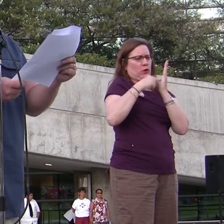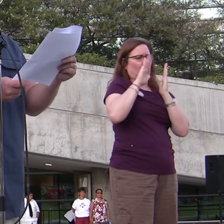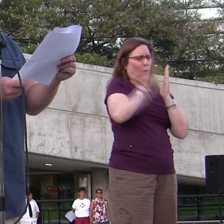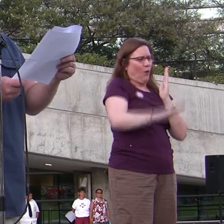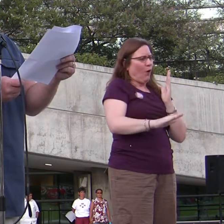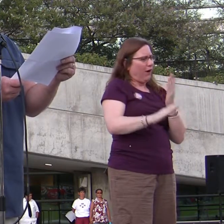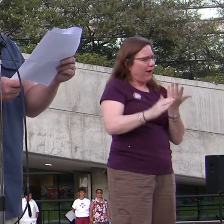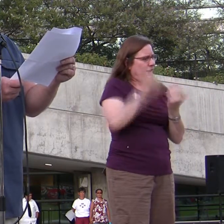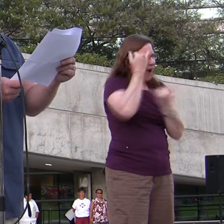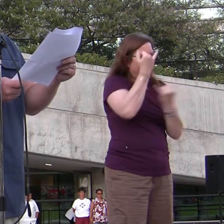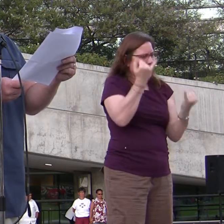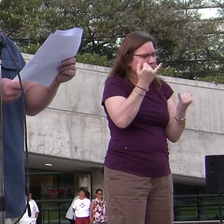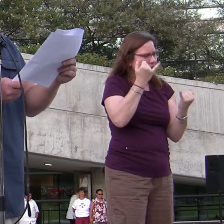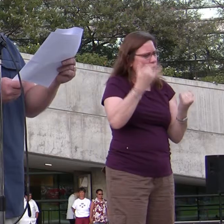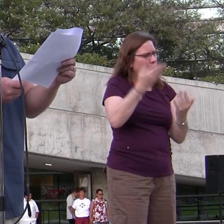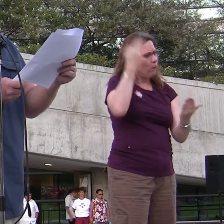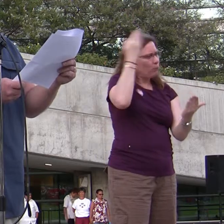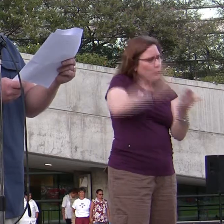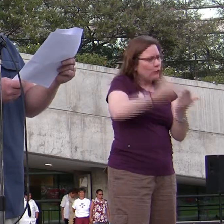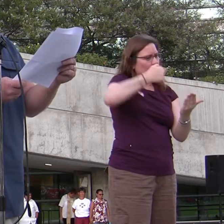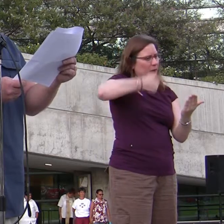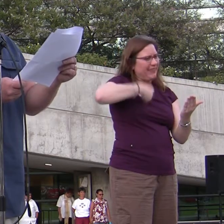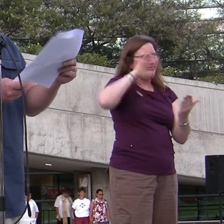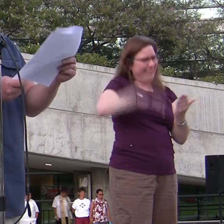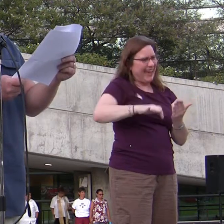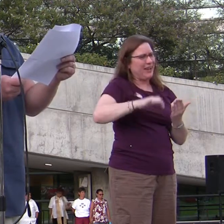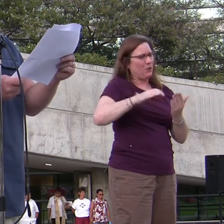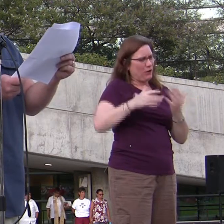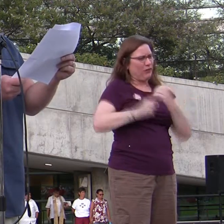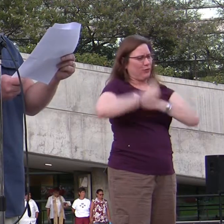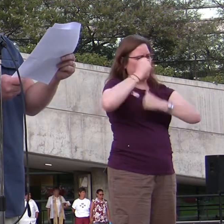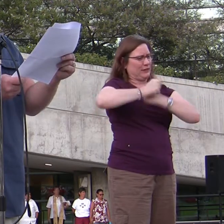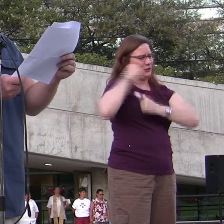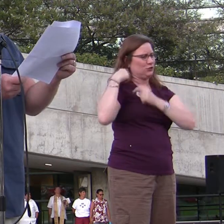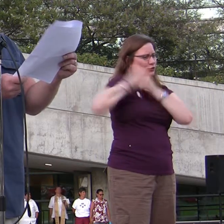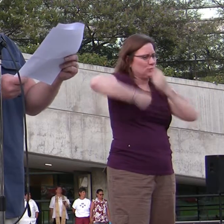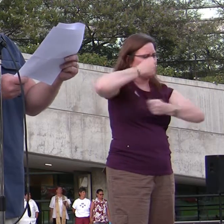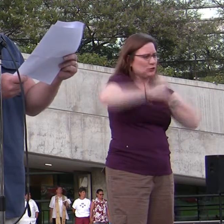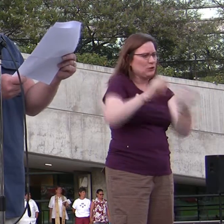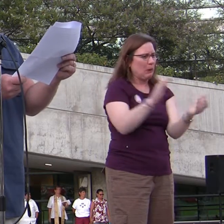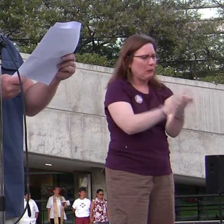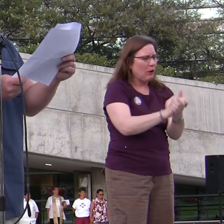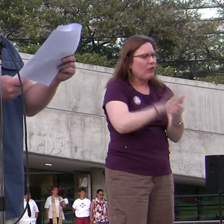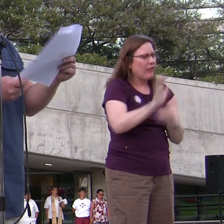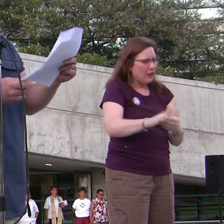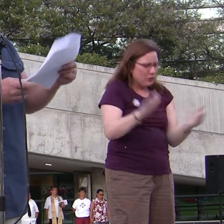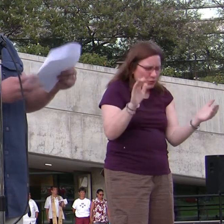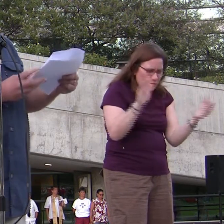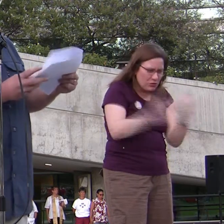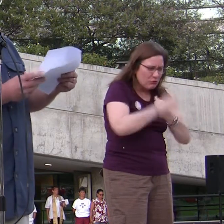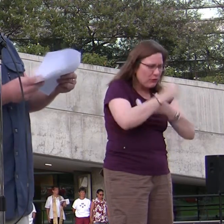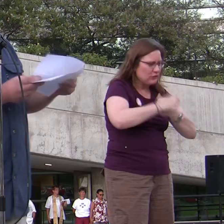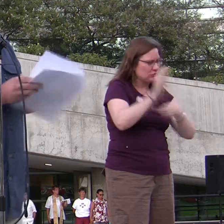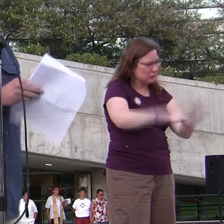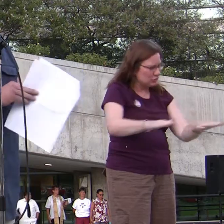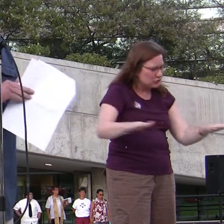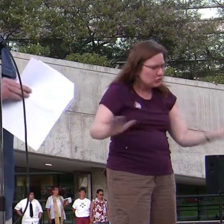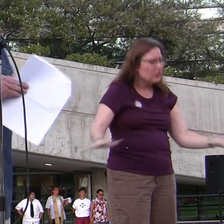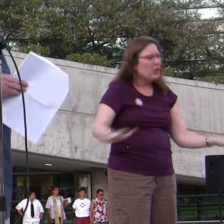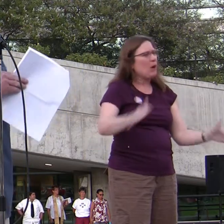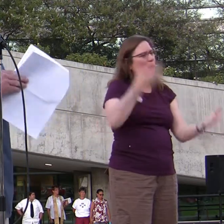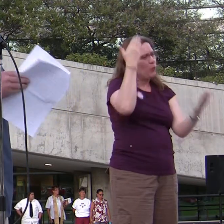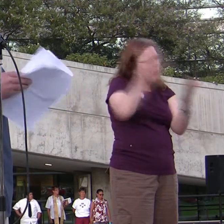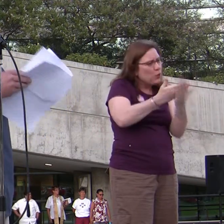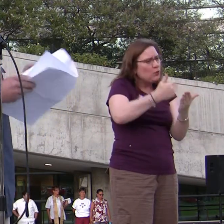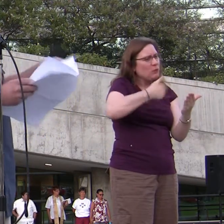said. Prove to me that same-sex marriage threatens traditional marriage. Prove to me that it threatens children. And prove to me that children raised by same-sex parents are